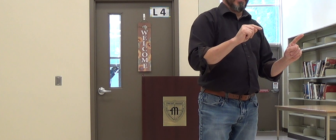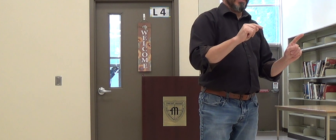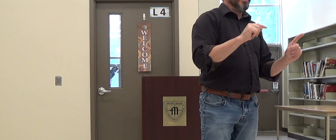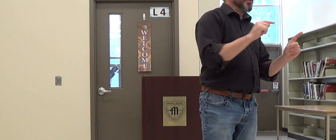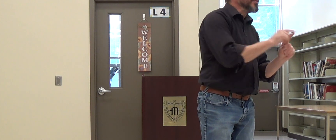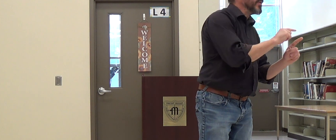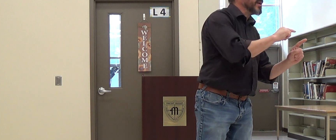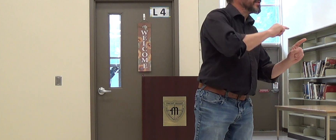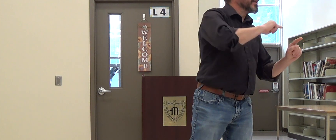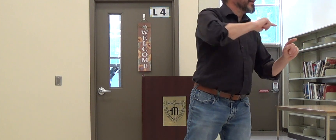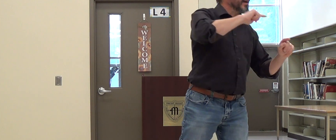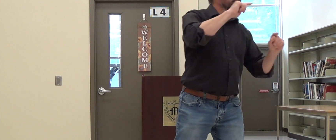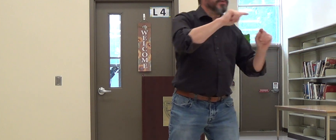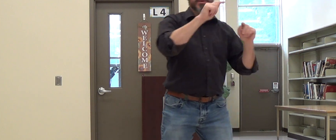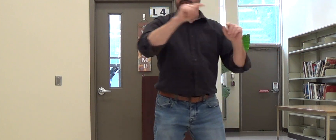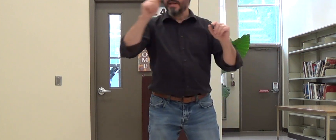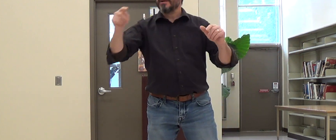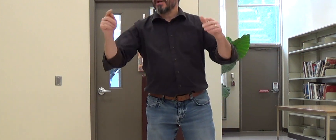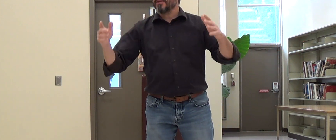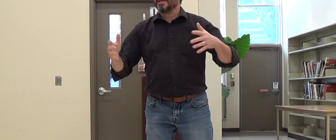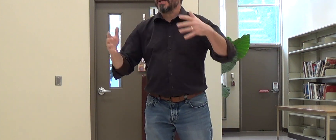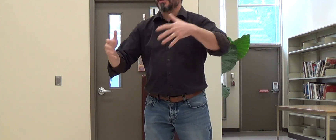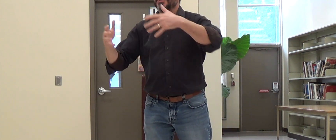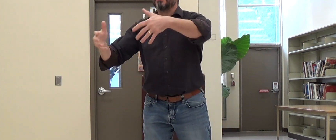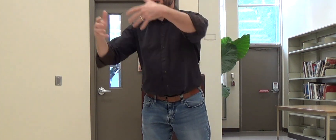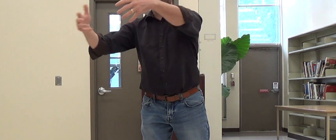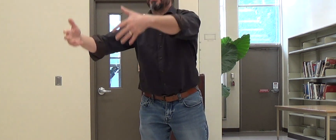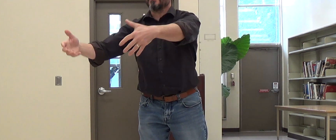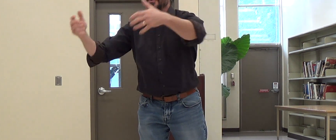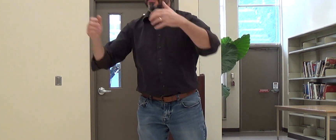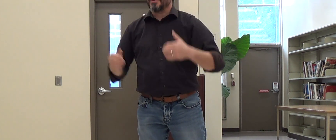The truth was, a few years later, when I'm looking at the students who went to the program,